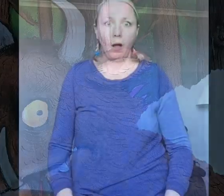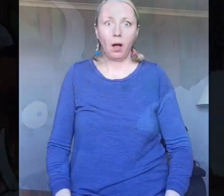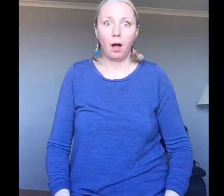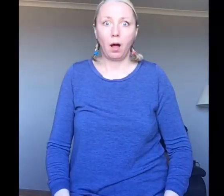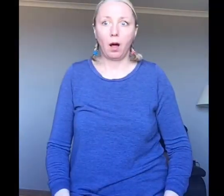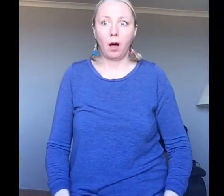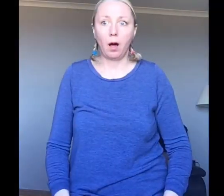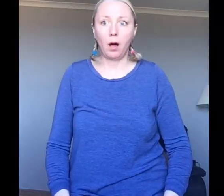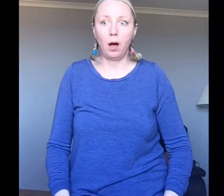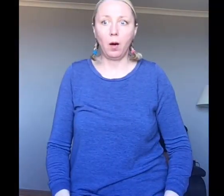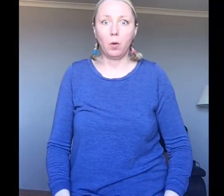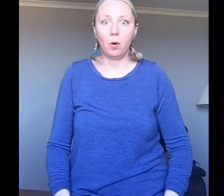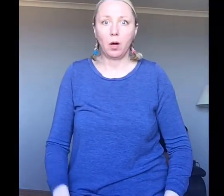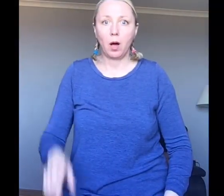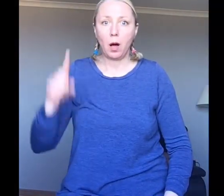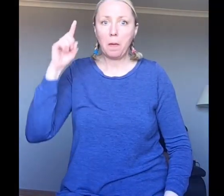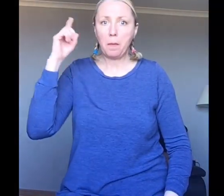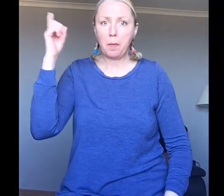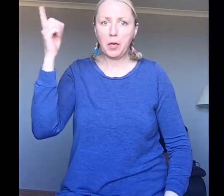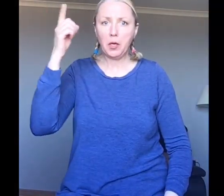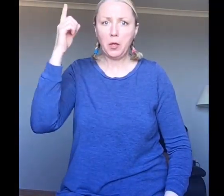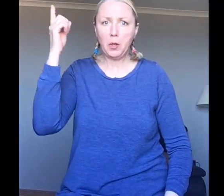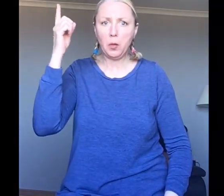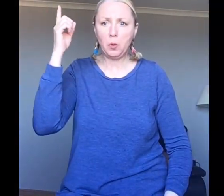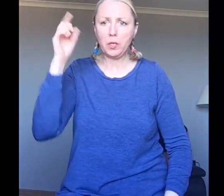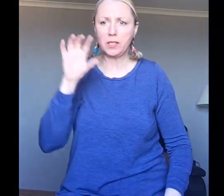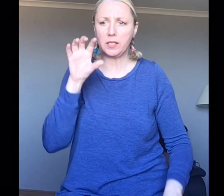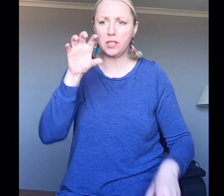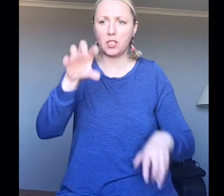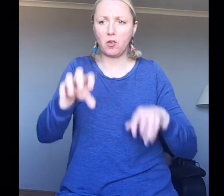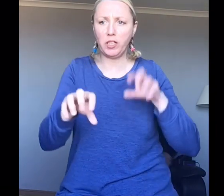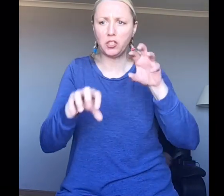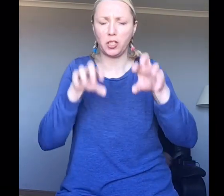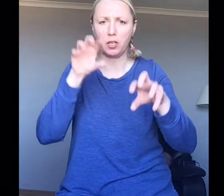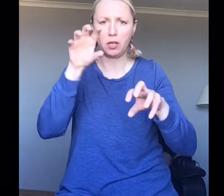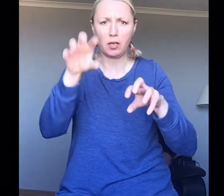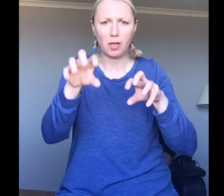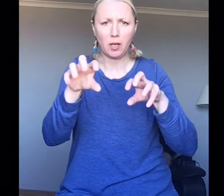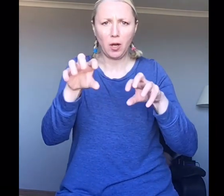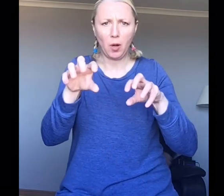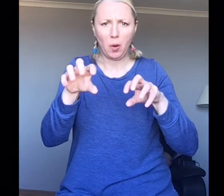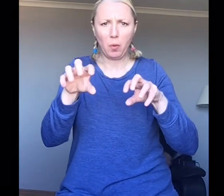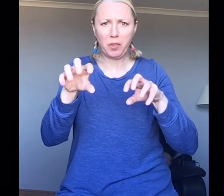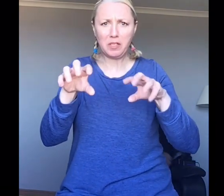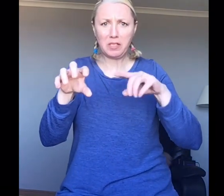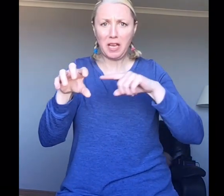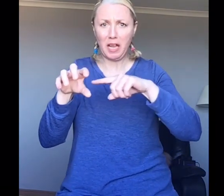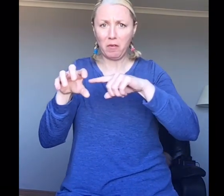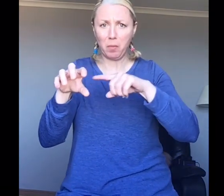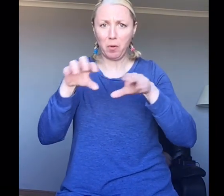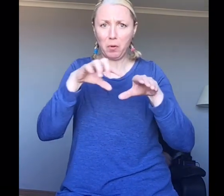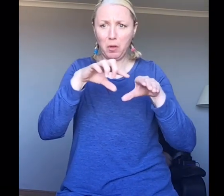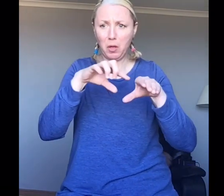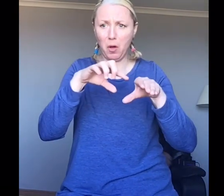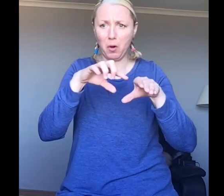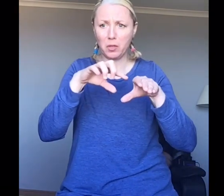Oh, but who is this creature with terrible claws